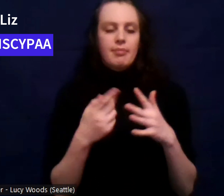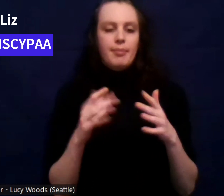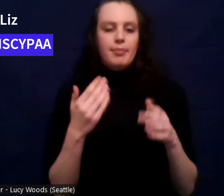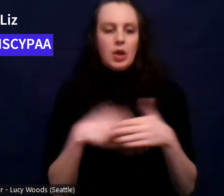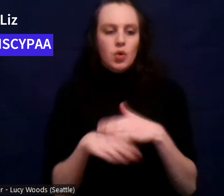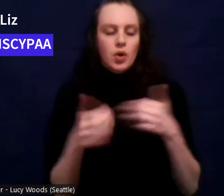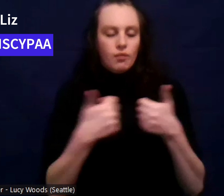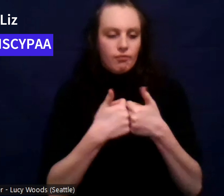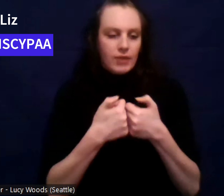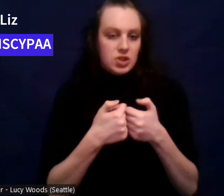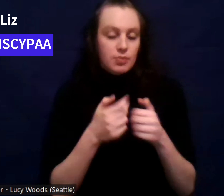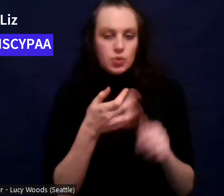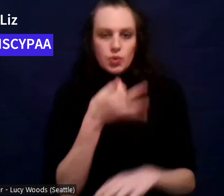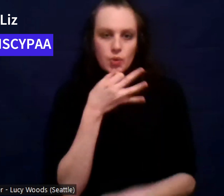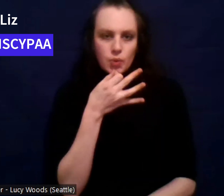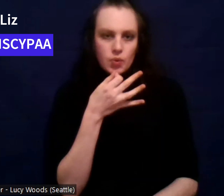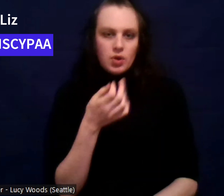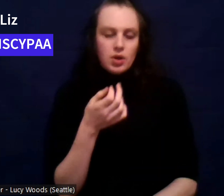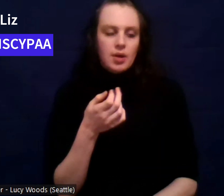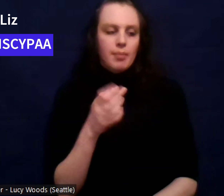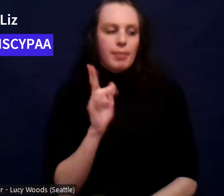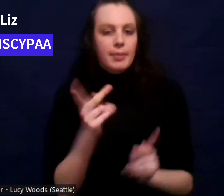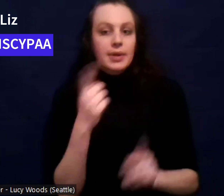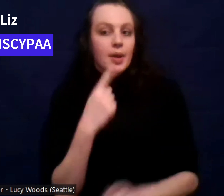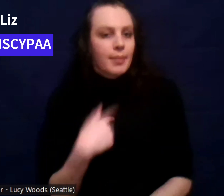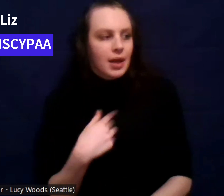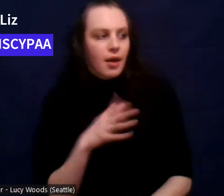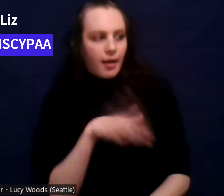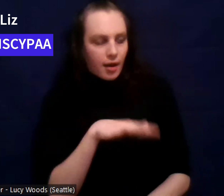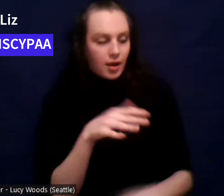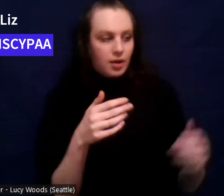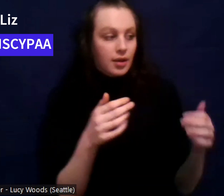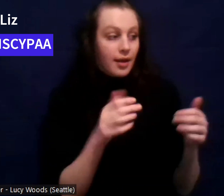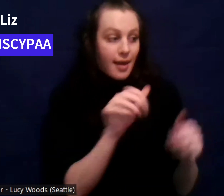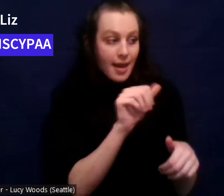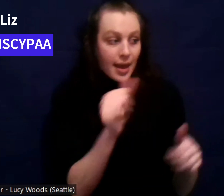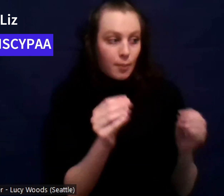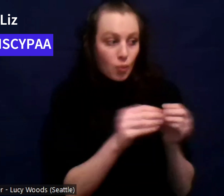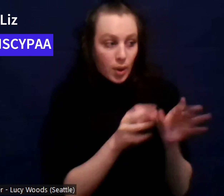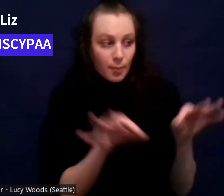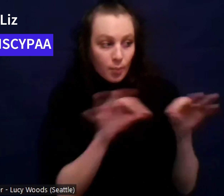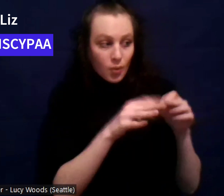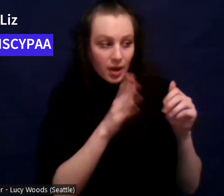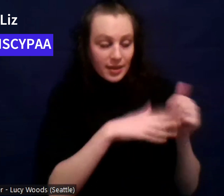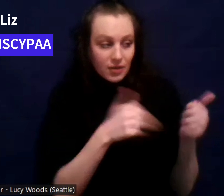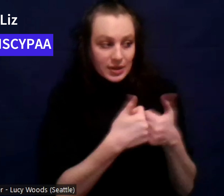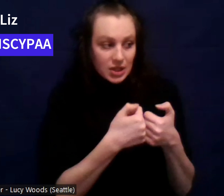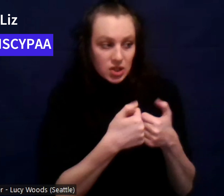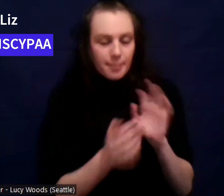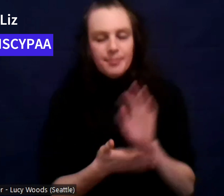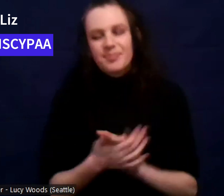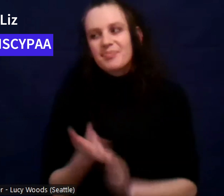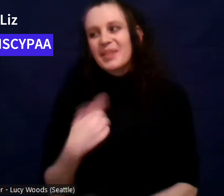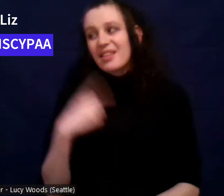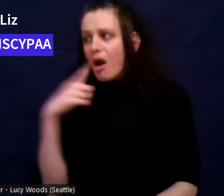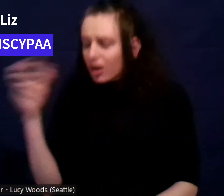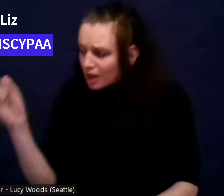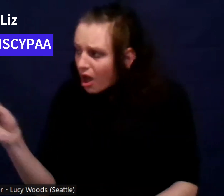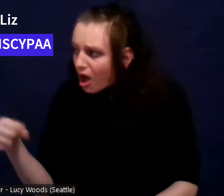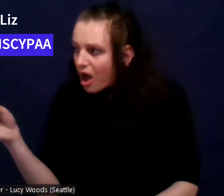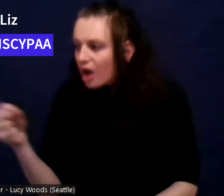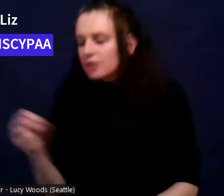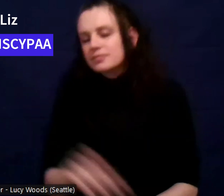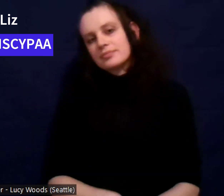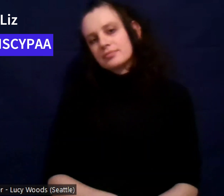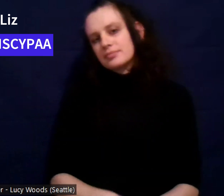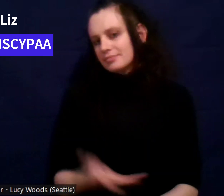AA. And I was like, I would never do that. Of course I did that. Um, unfortunately, you know, moved in with him, stopped going